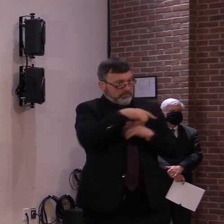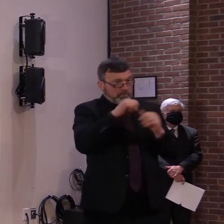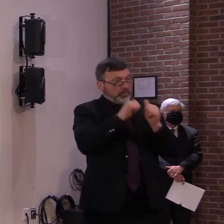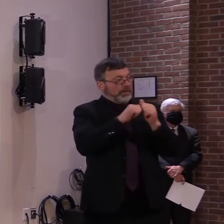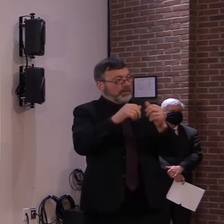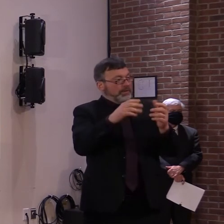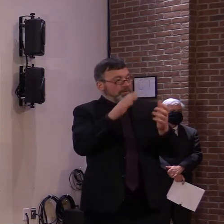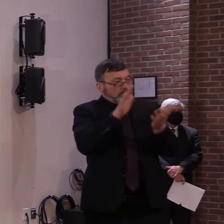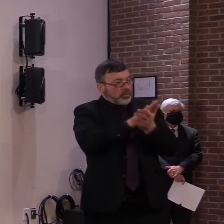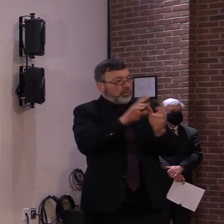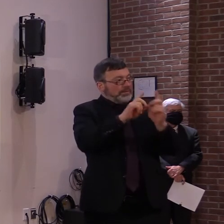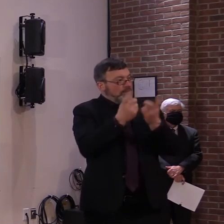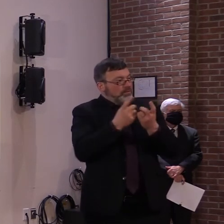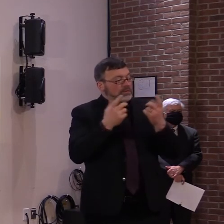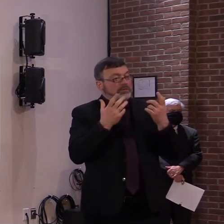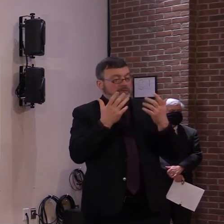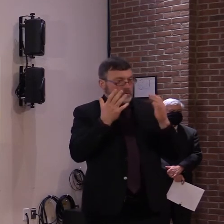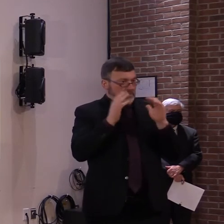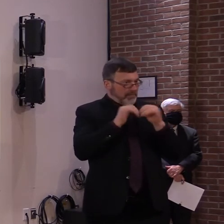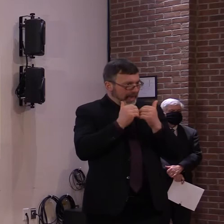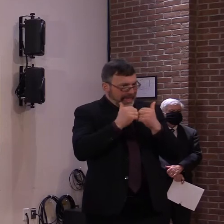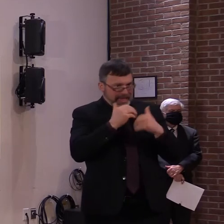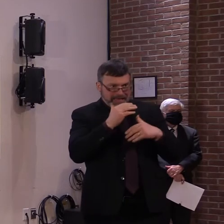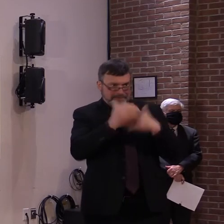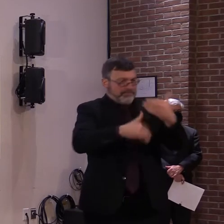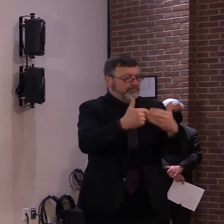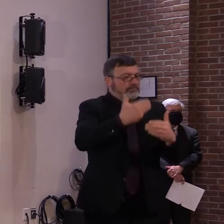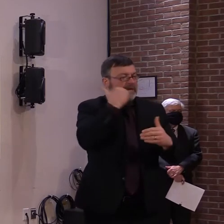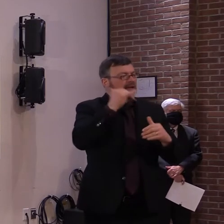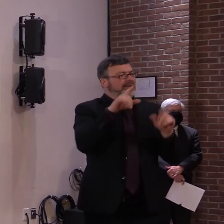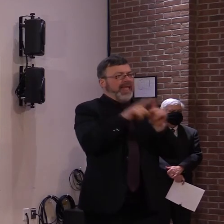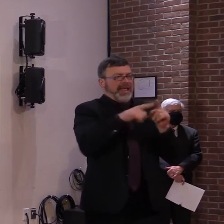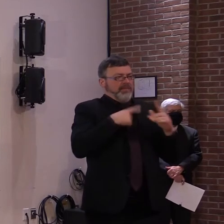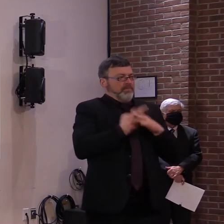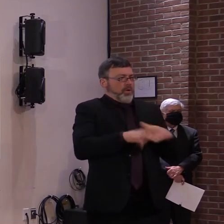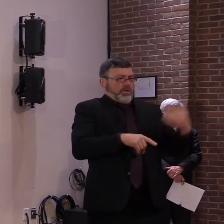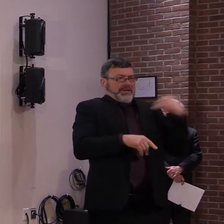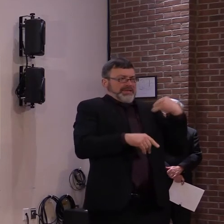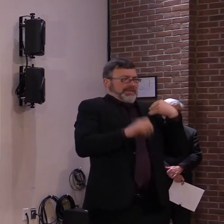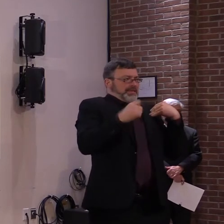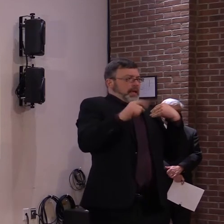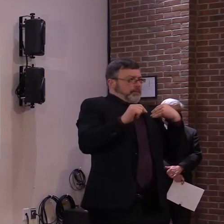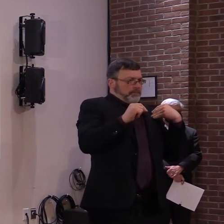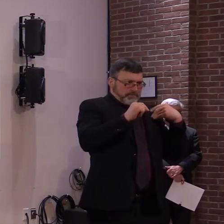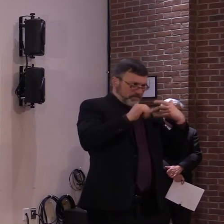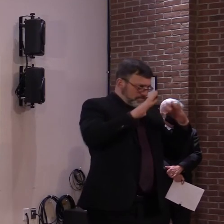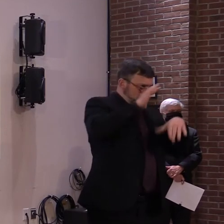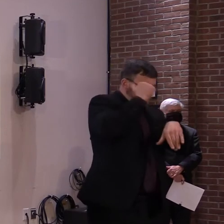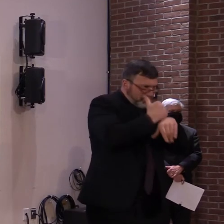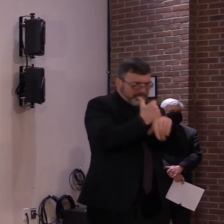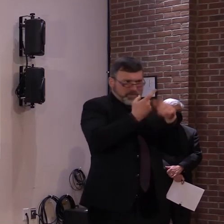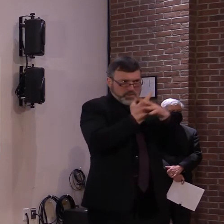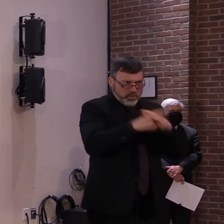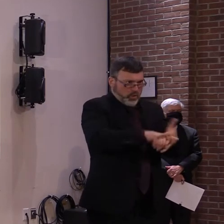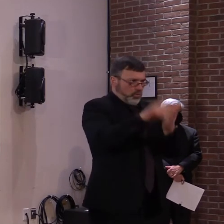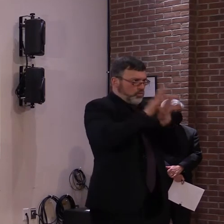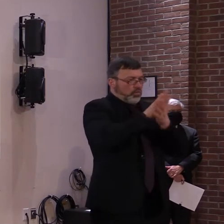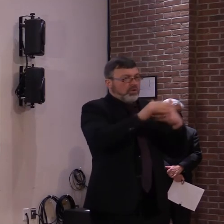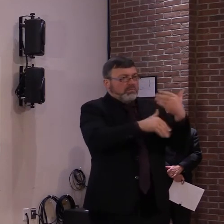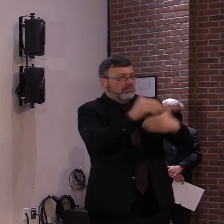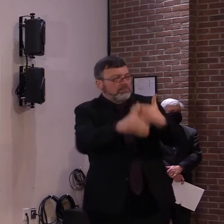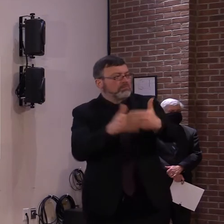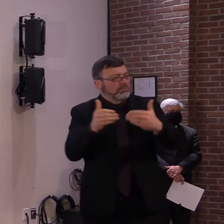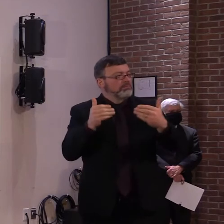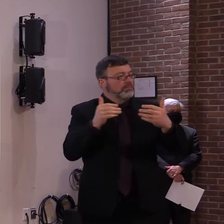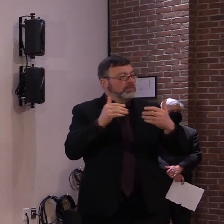uh, through the sacrifice and hard work of all Vermonters. And, uh, at the same time, however, we built very restrictive, uh, guidance. So